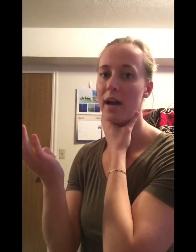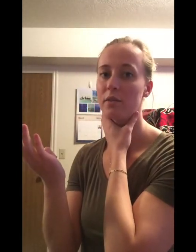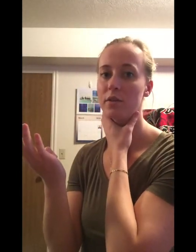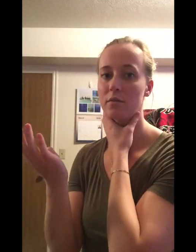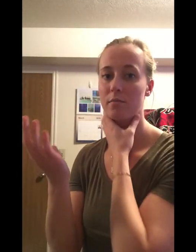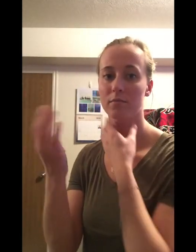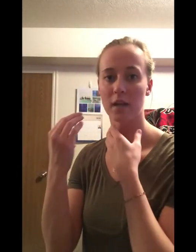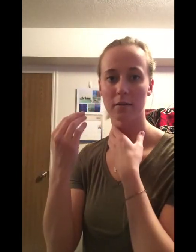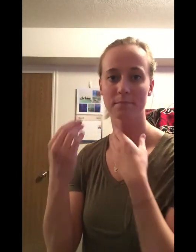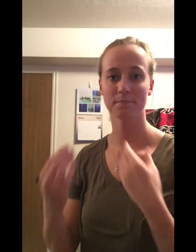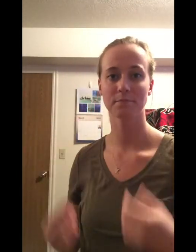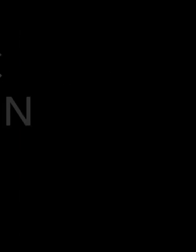back of your tongue.